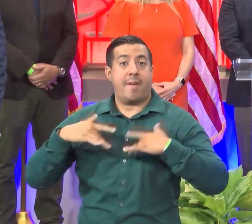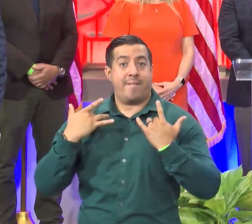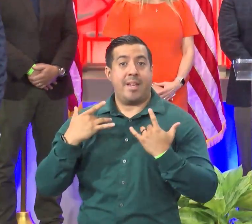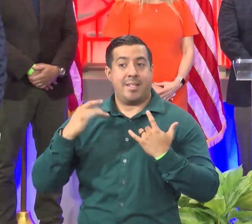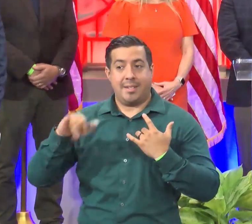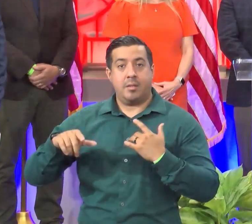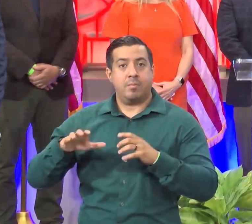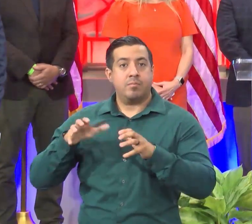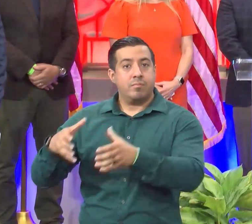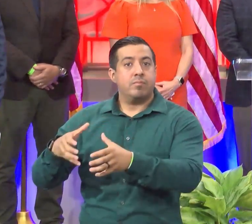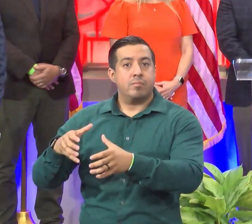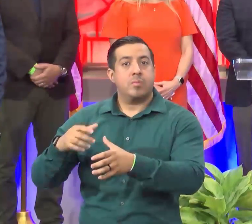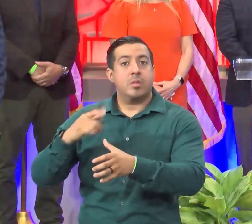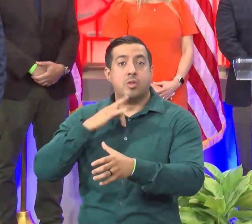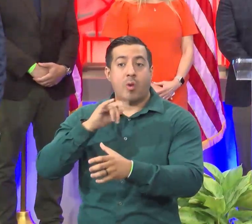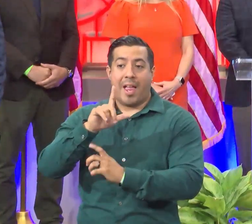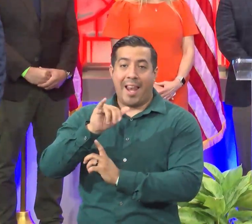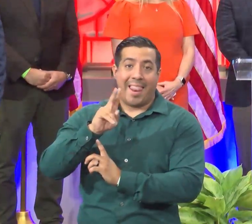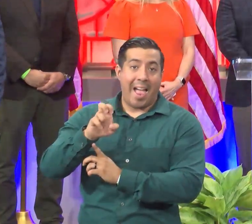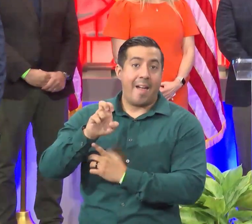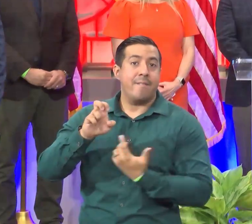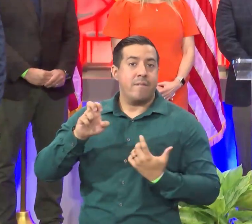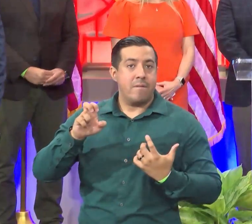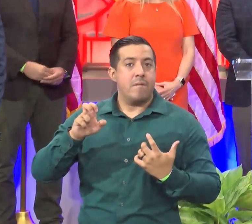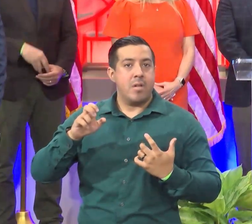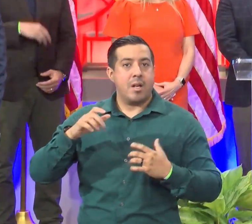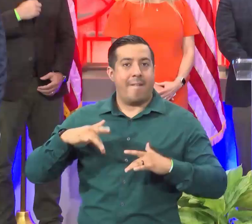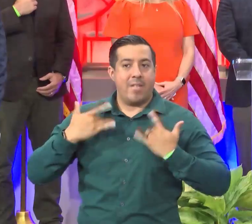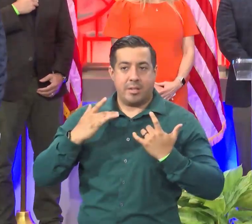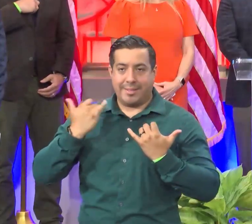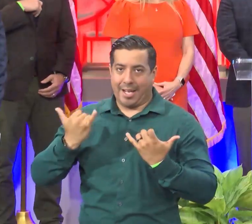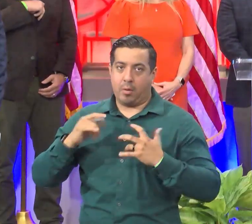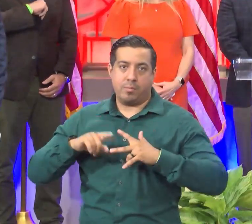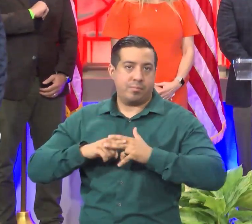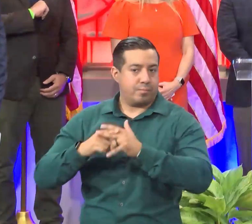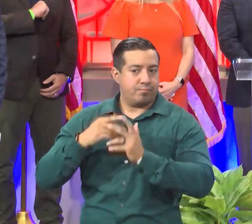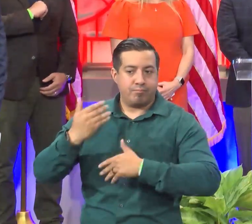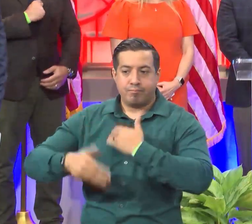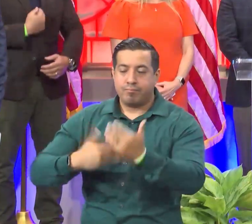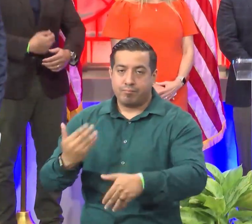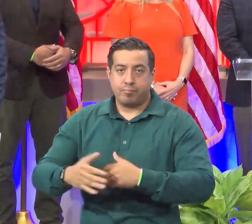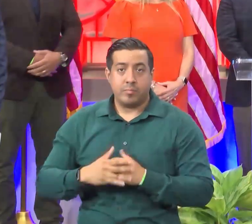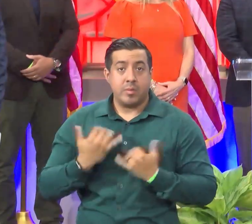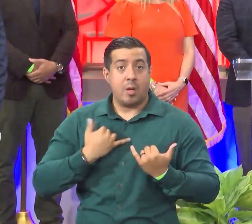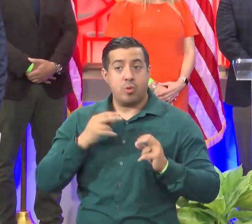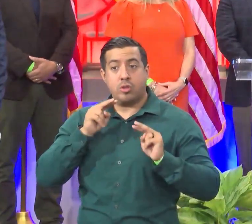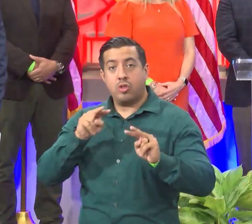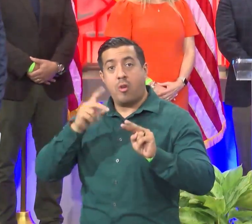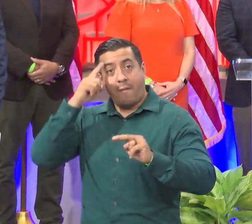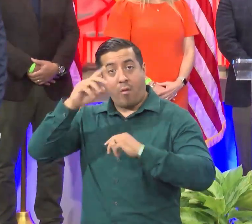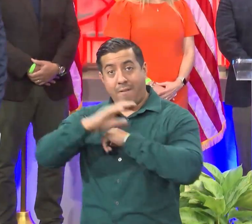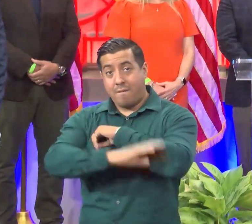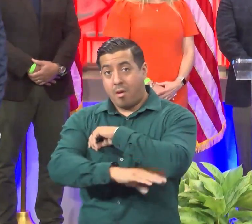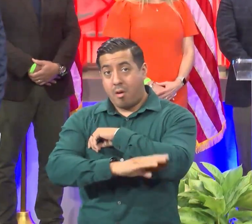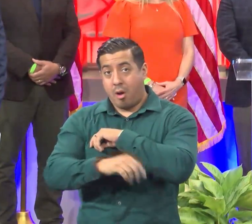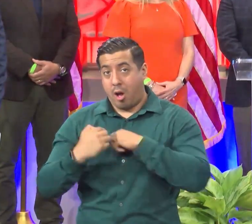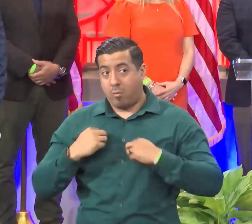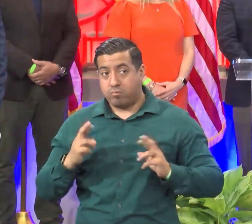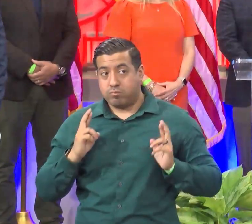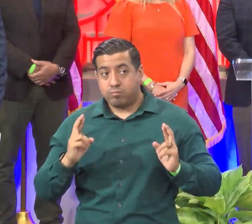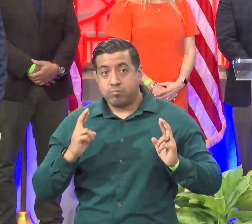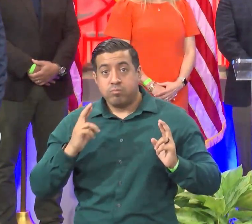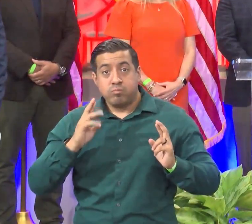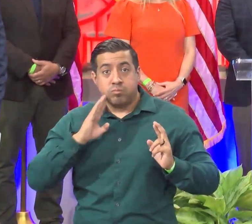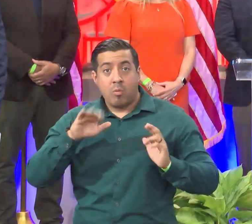excited that live events have begun rolling out. And as we look forward to the fall, I am hopeful that our